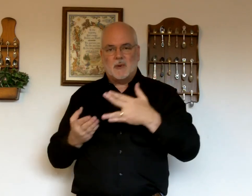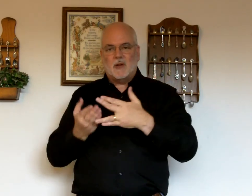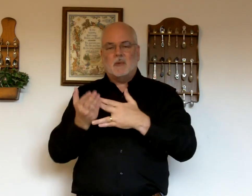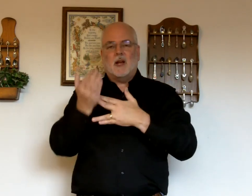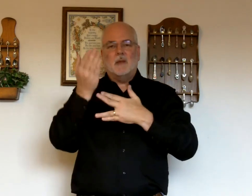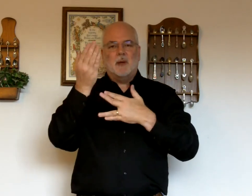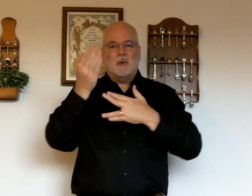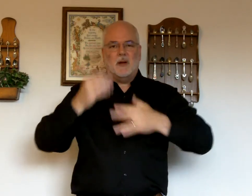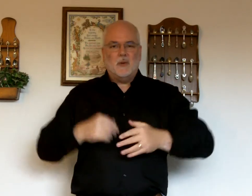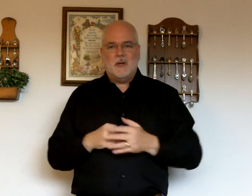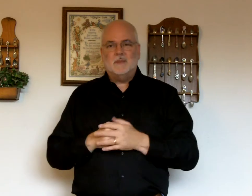is probably the better way to do it.